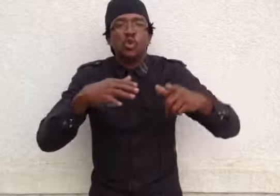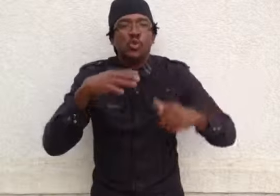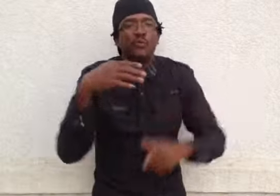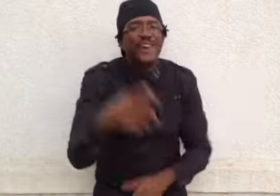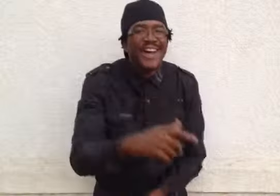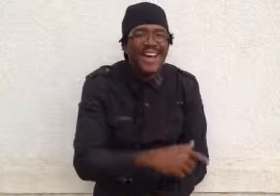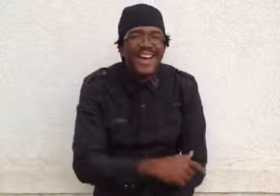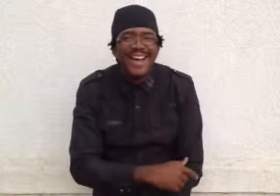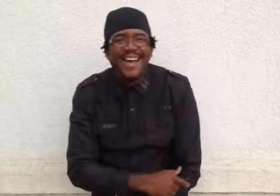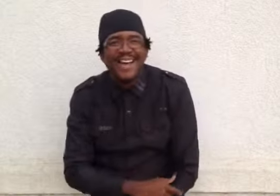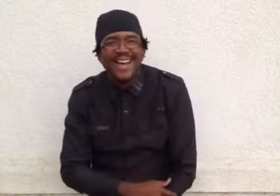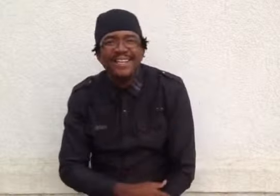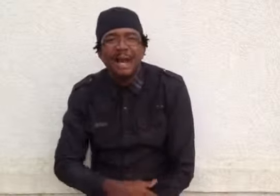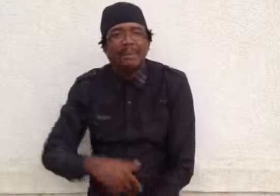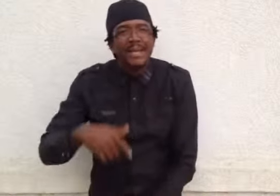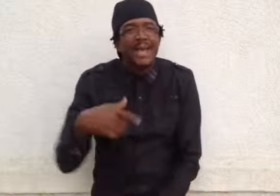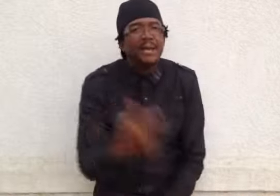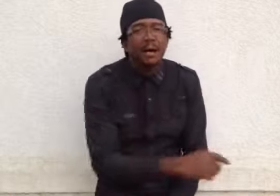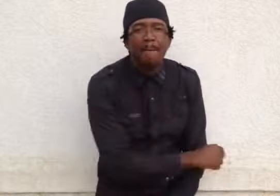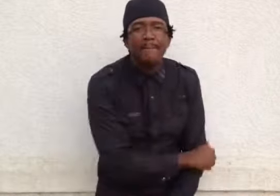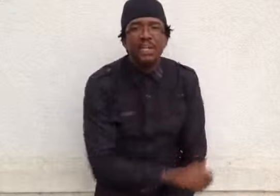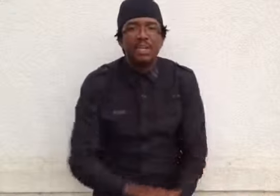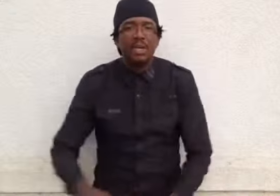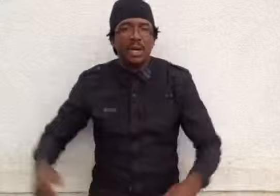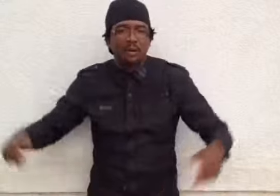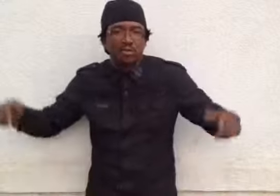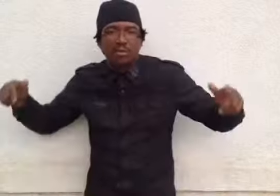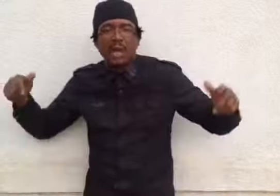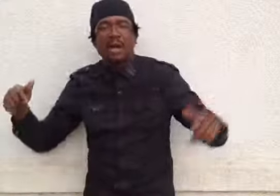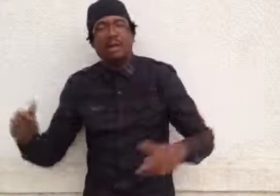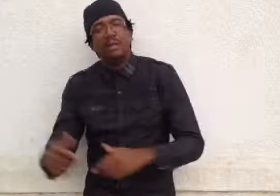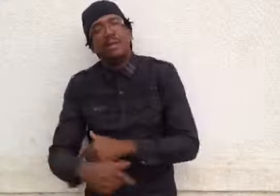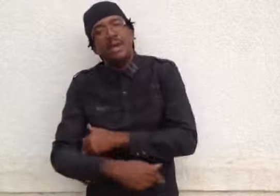fine, Abadingo Michigan, rah, yeah.